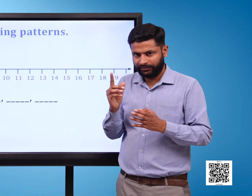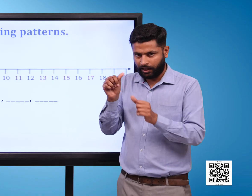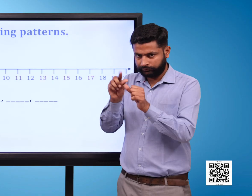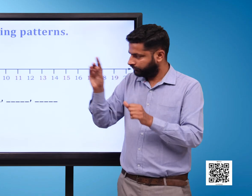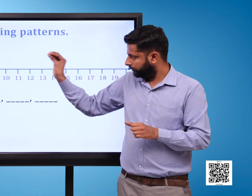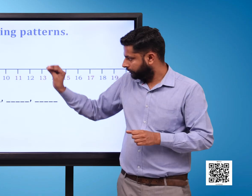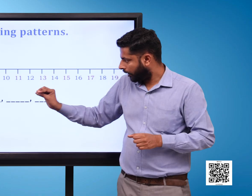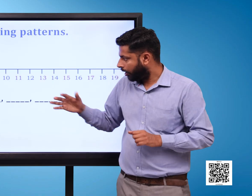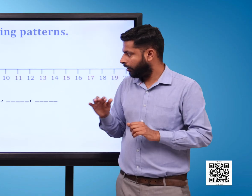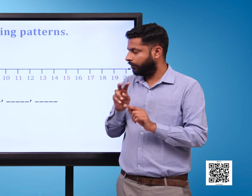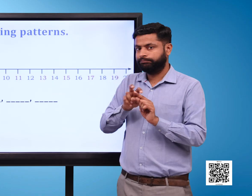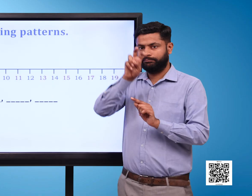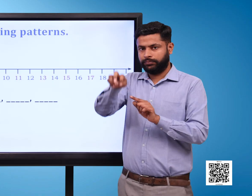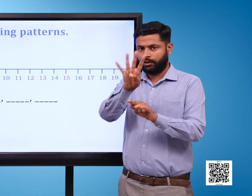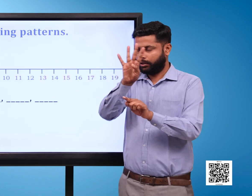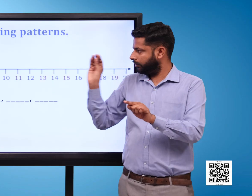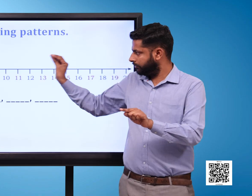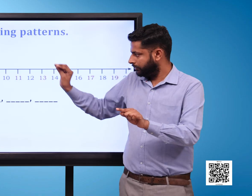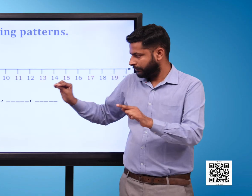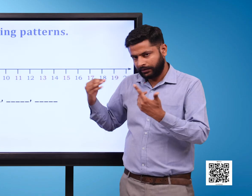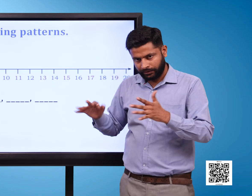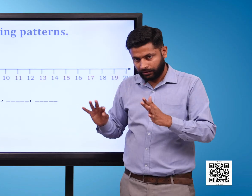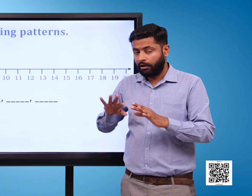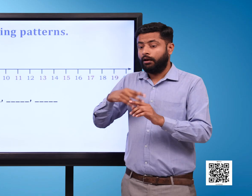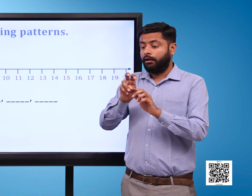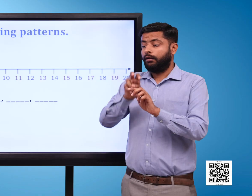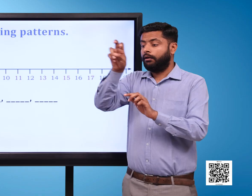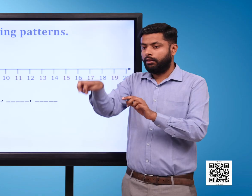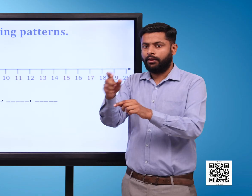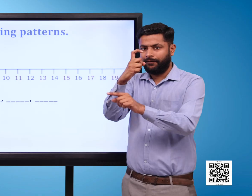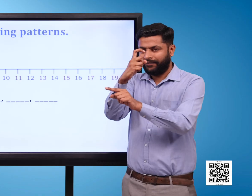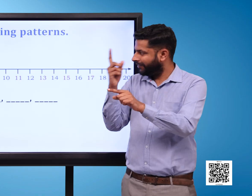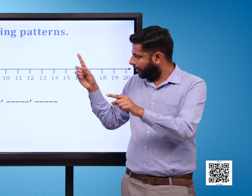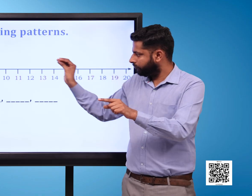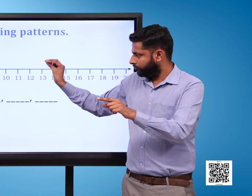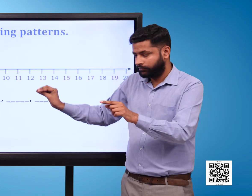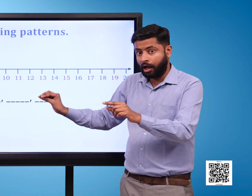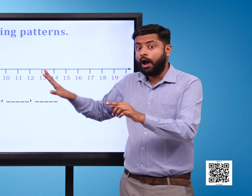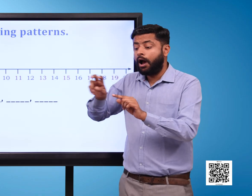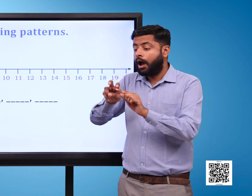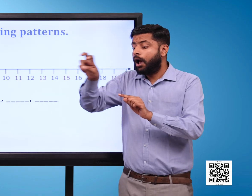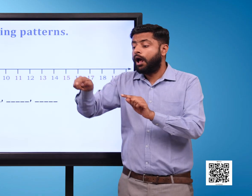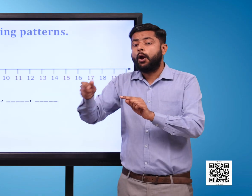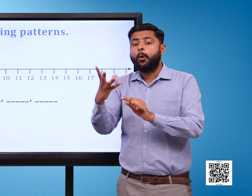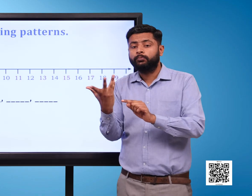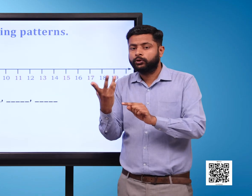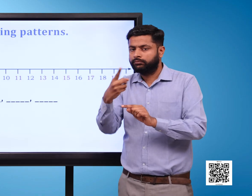7 Now give the answers 1 4 7 Blank Blank